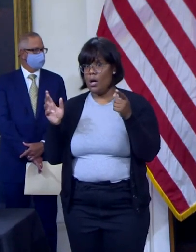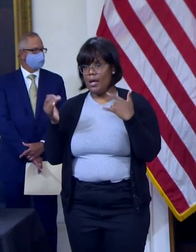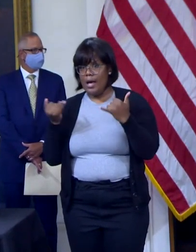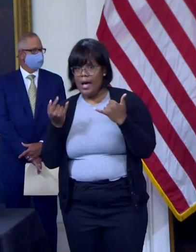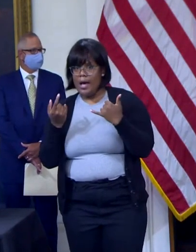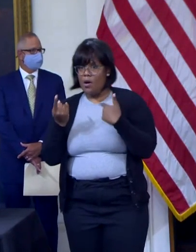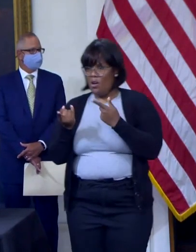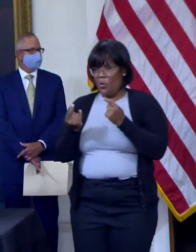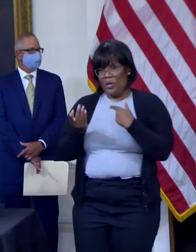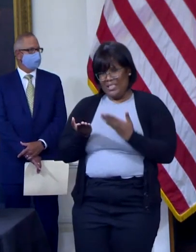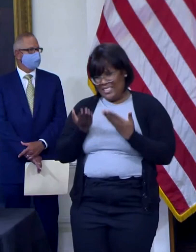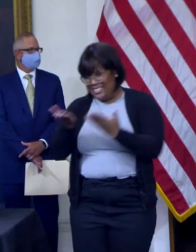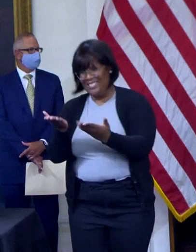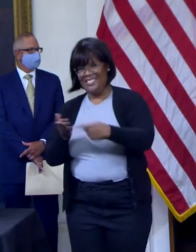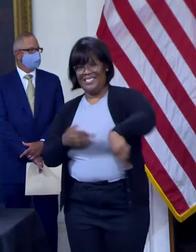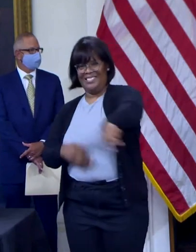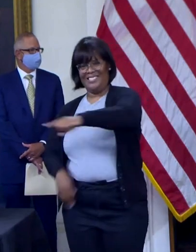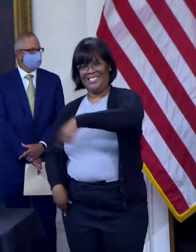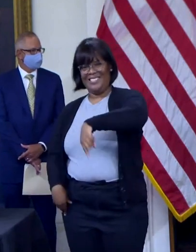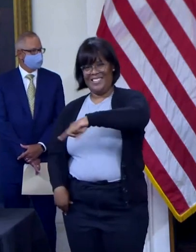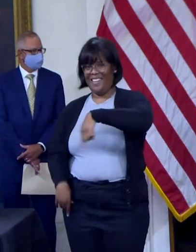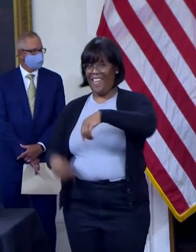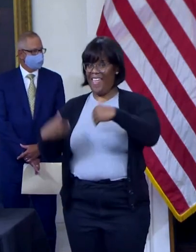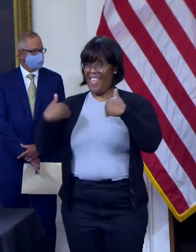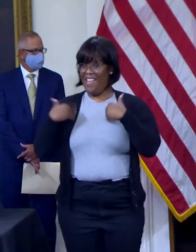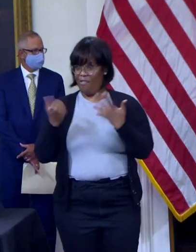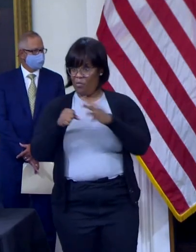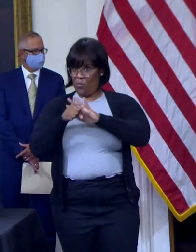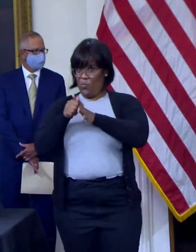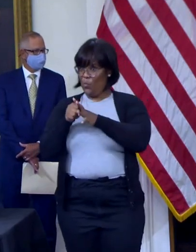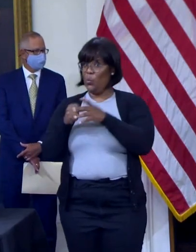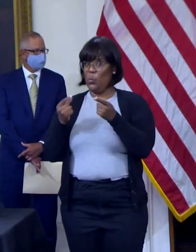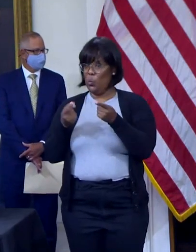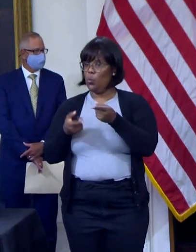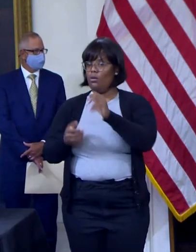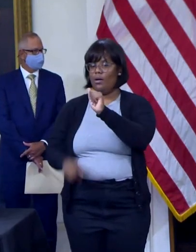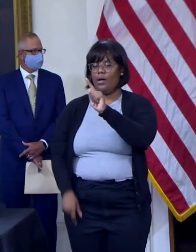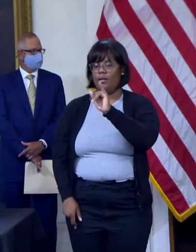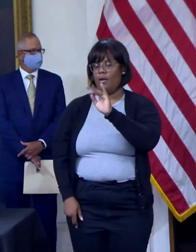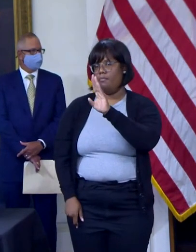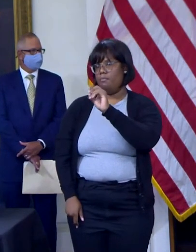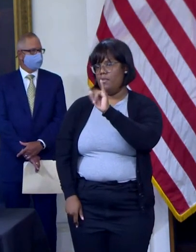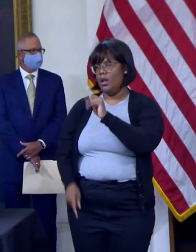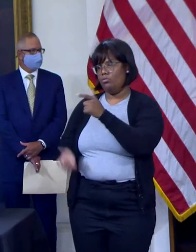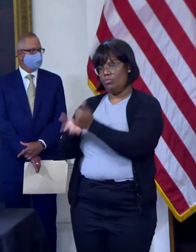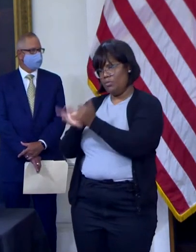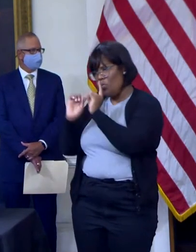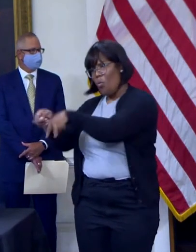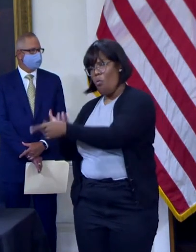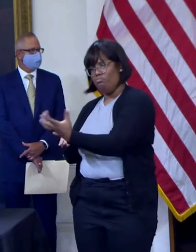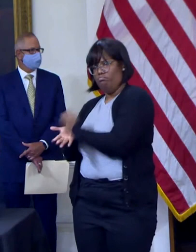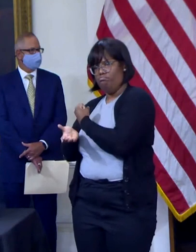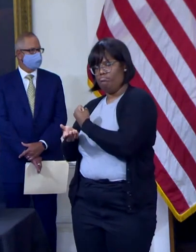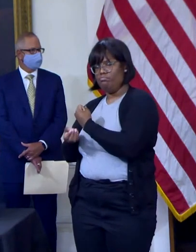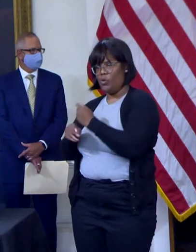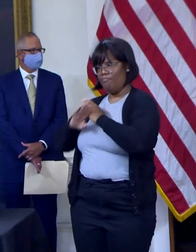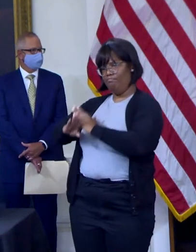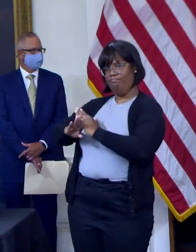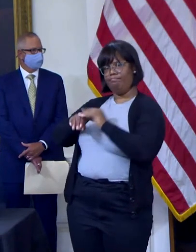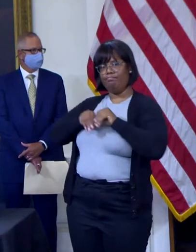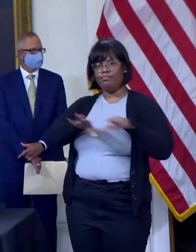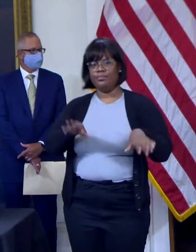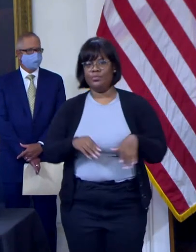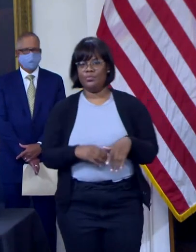patients with mild to moderate symptoms of COVID-19 before it progresses to a more serious illness.